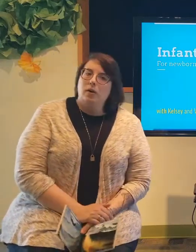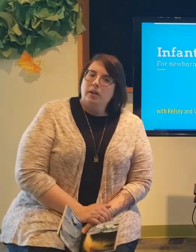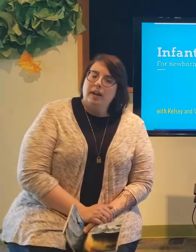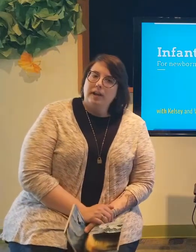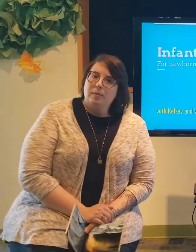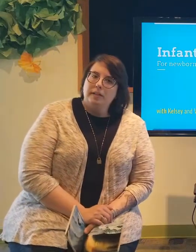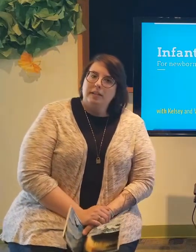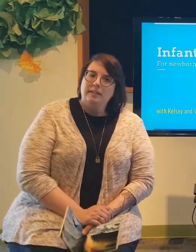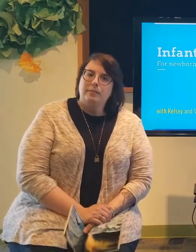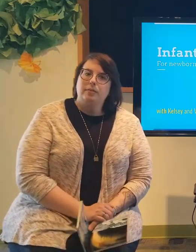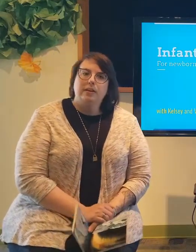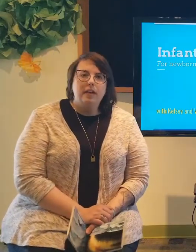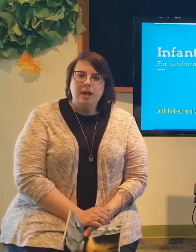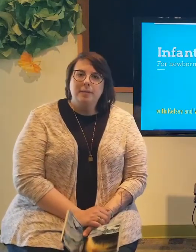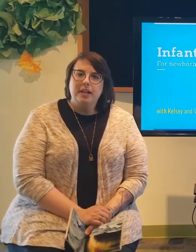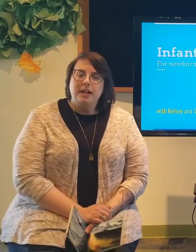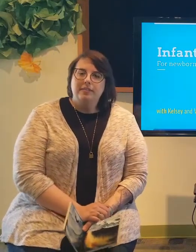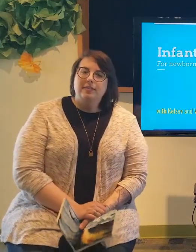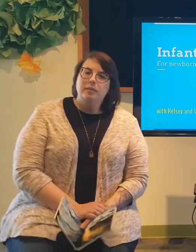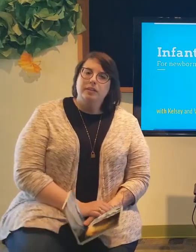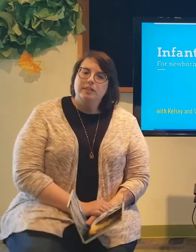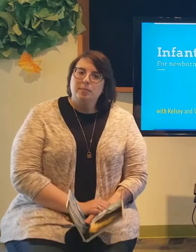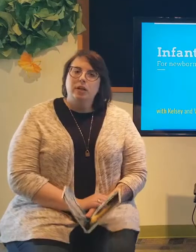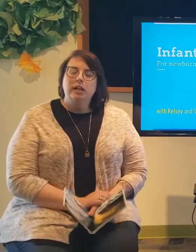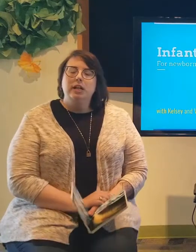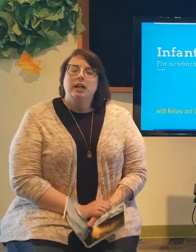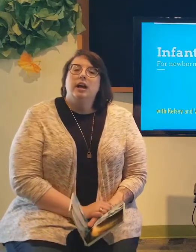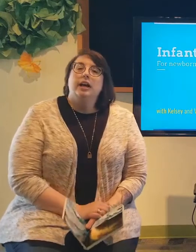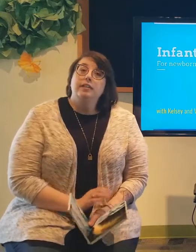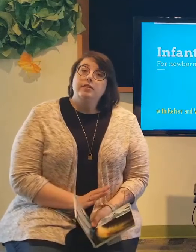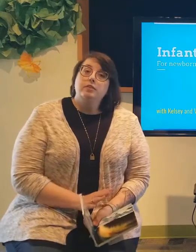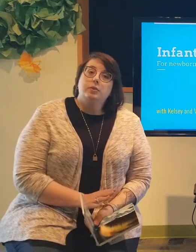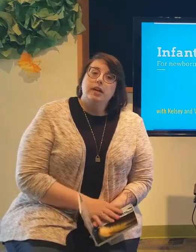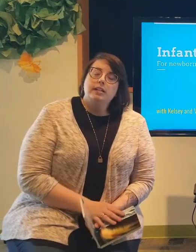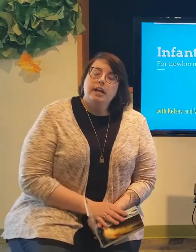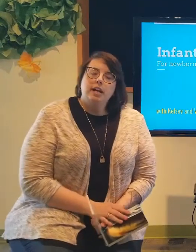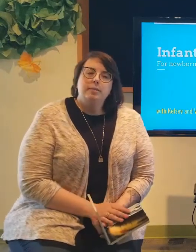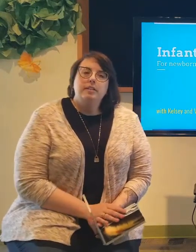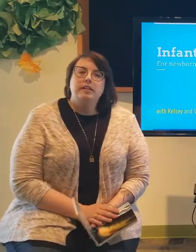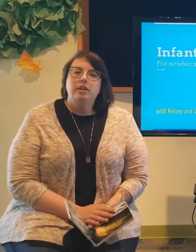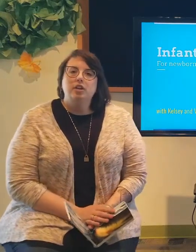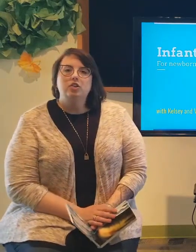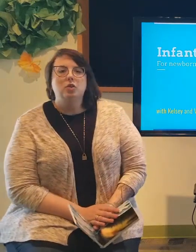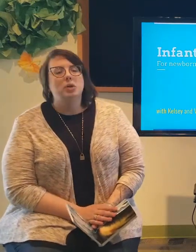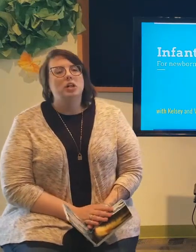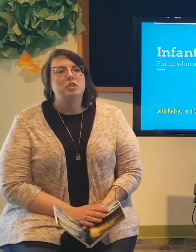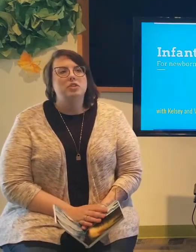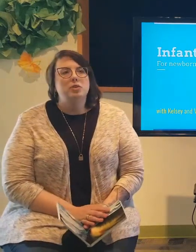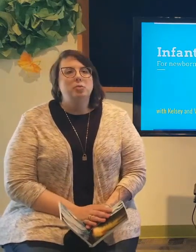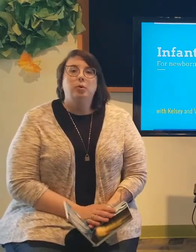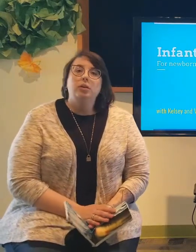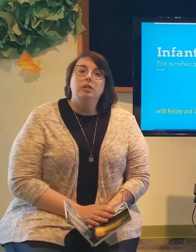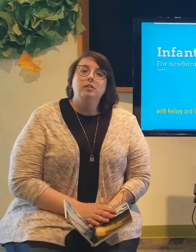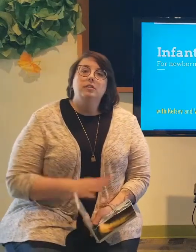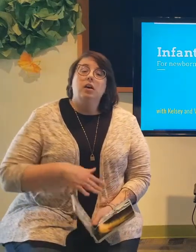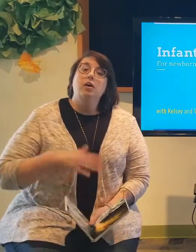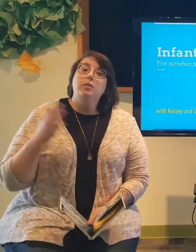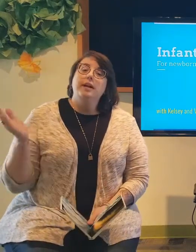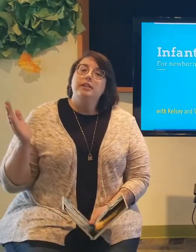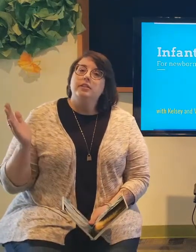And like I said, we're very happy to have everyone this morning. In this storytime is geared towards newborns all the way until